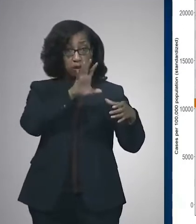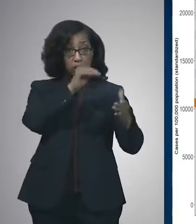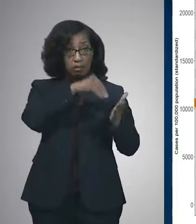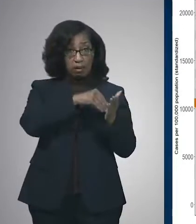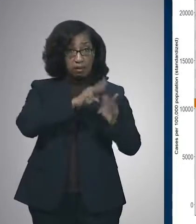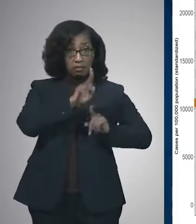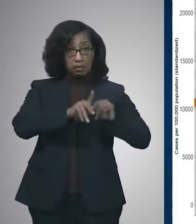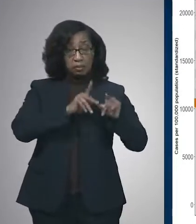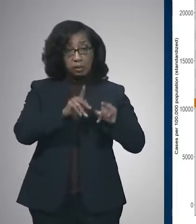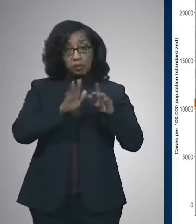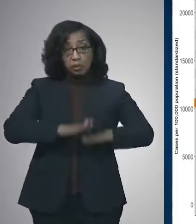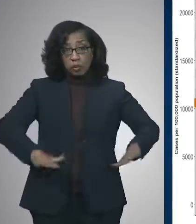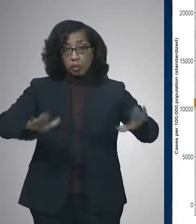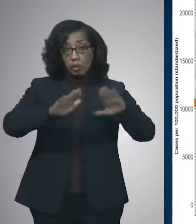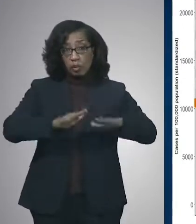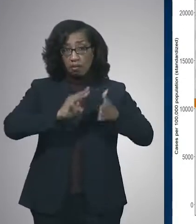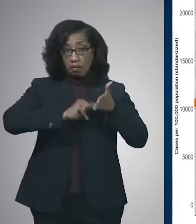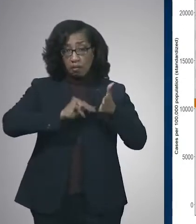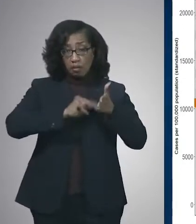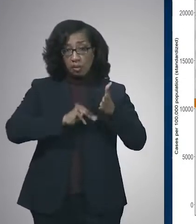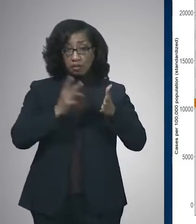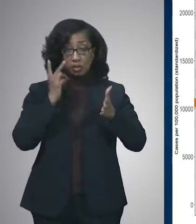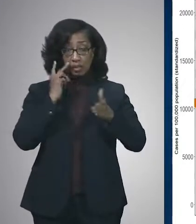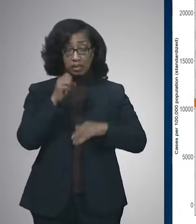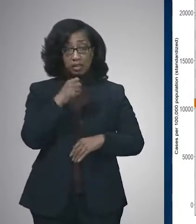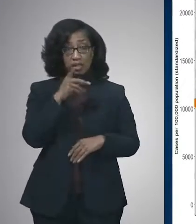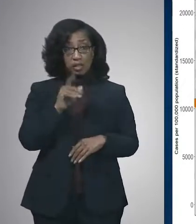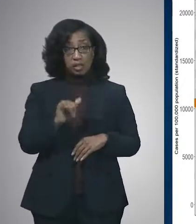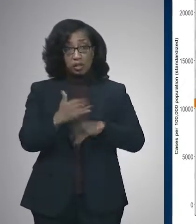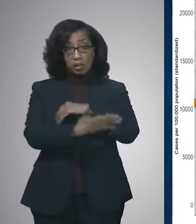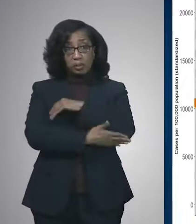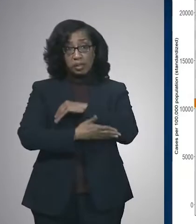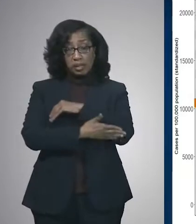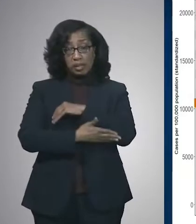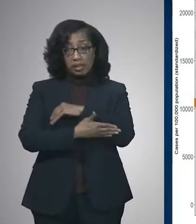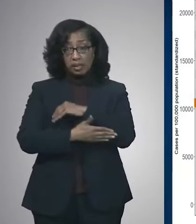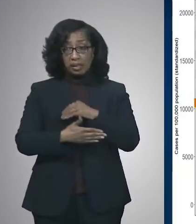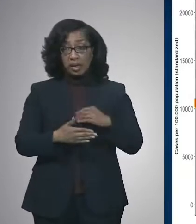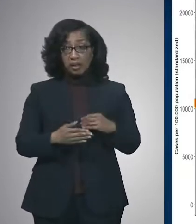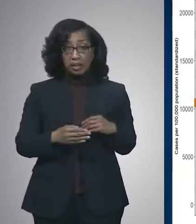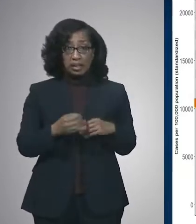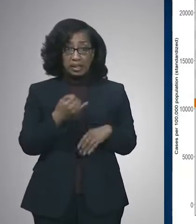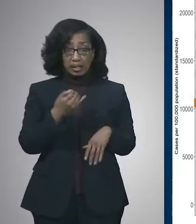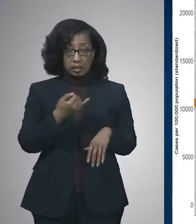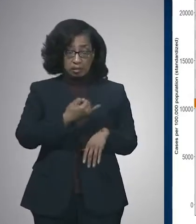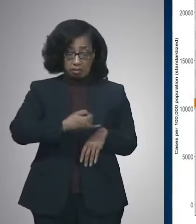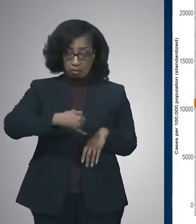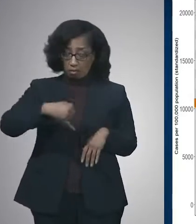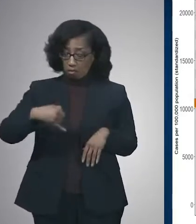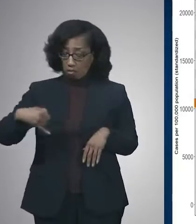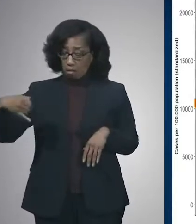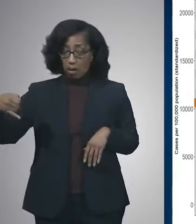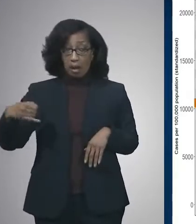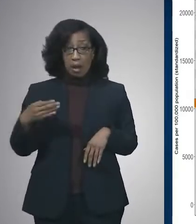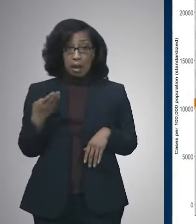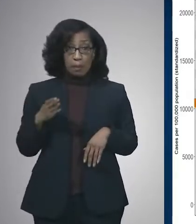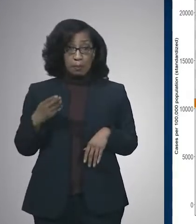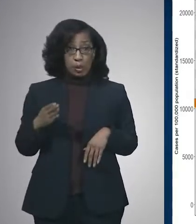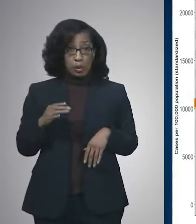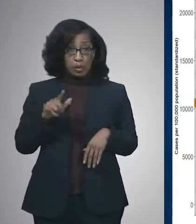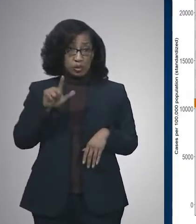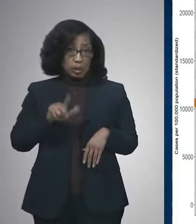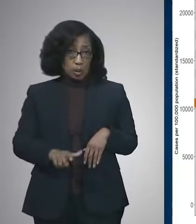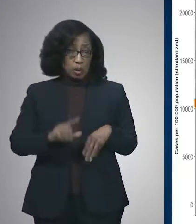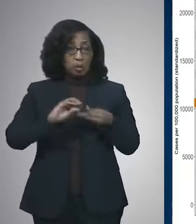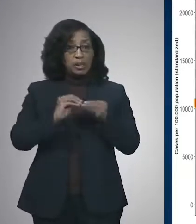Memphis metro area. As you can see, Shelby County is the lowest curve in blue, and that has remained consistent over time.